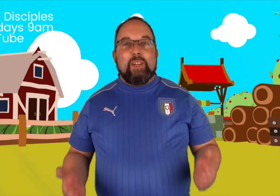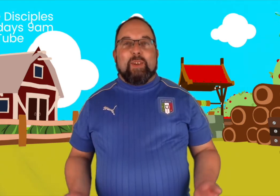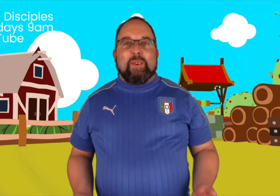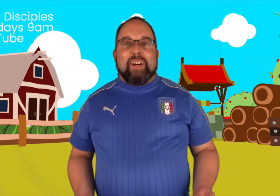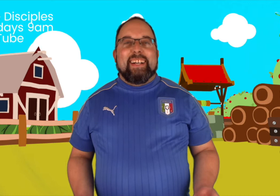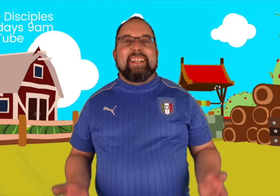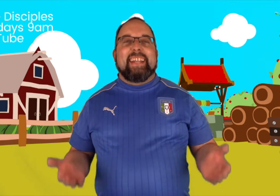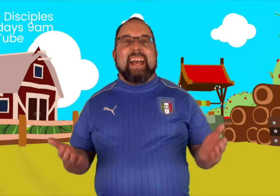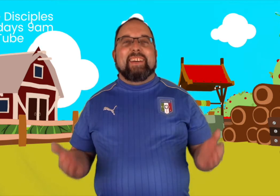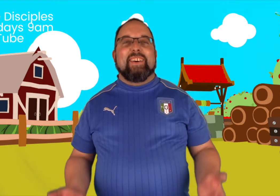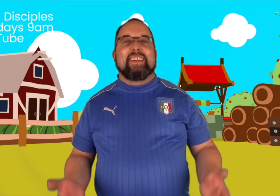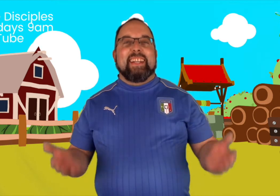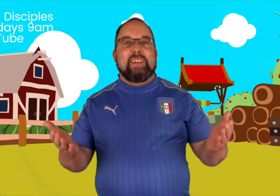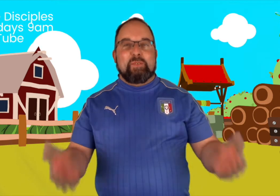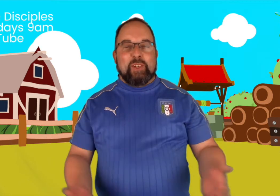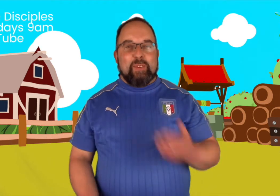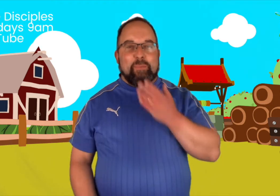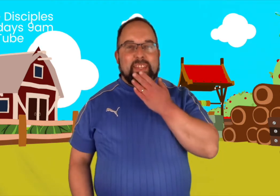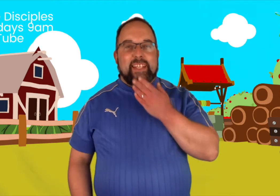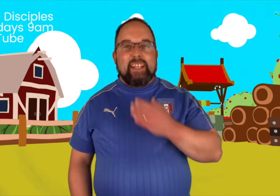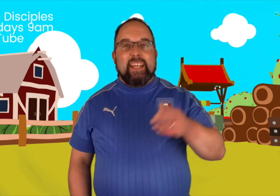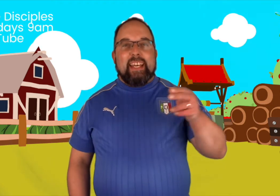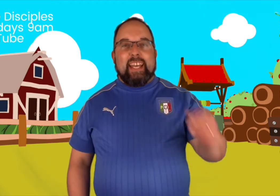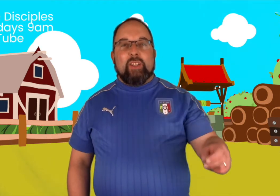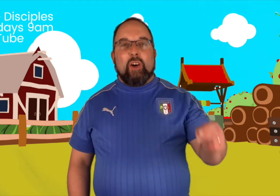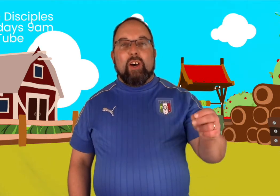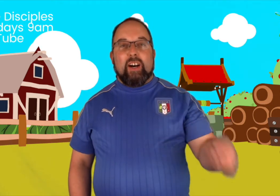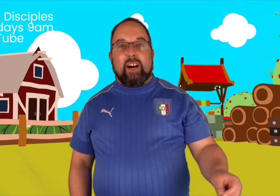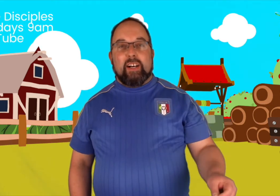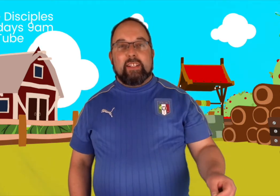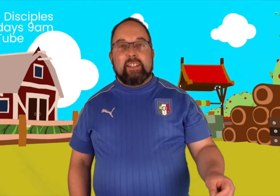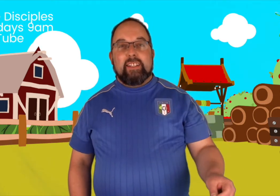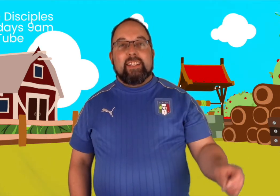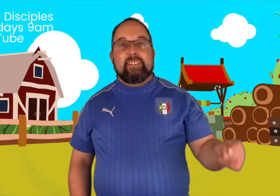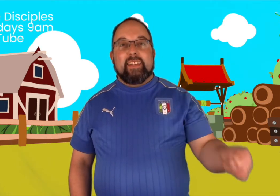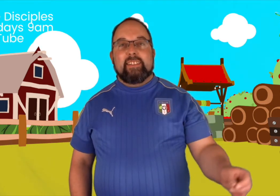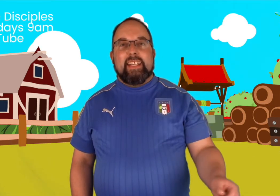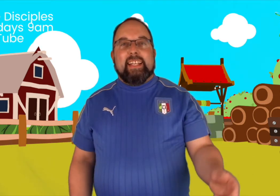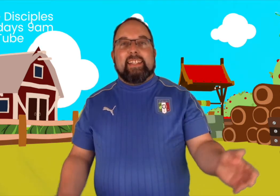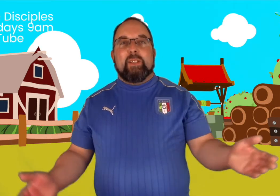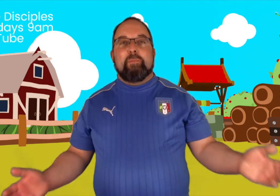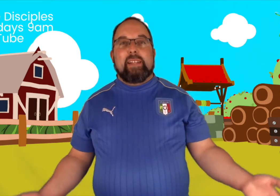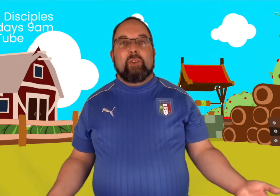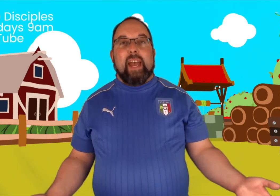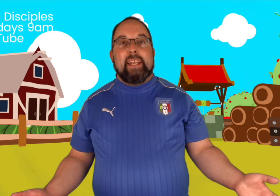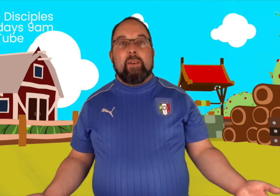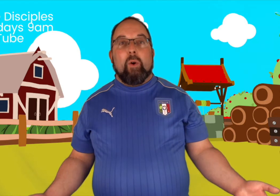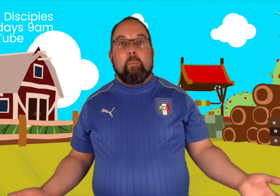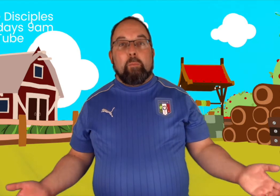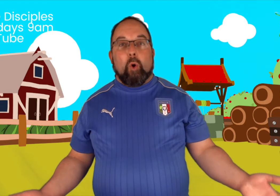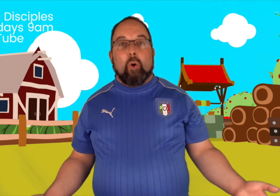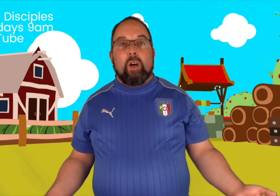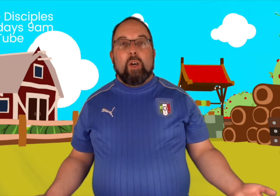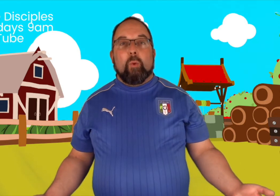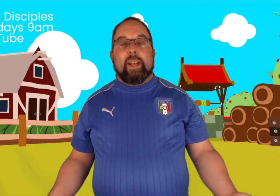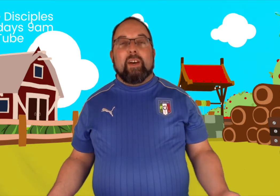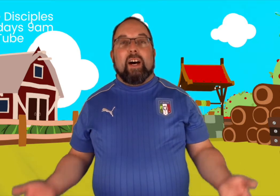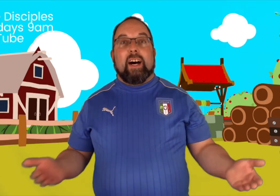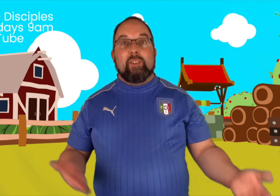that God loved her. In her heart, suddenly, it didn't matter anymore whether her husband